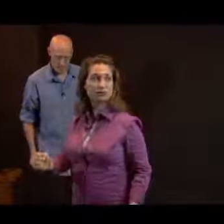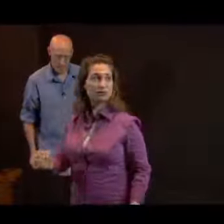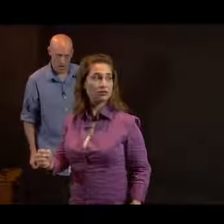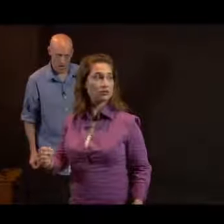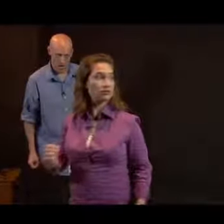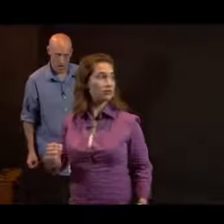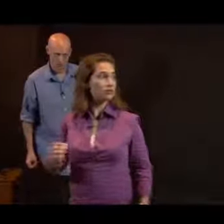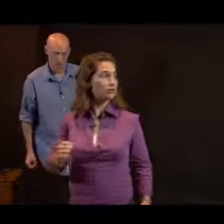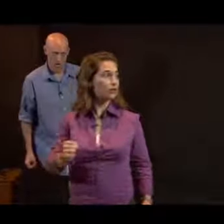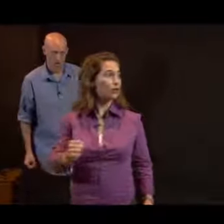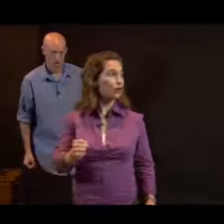Shana.